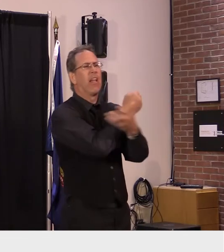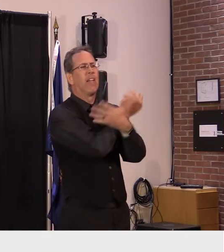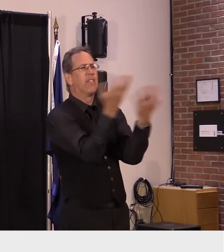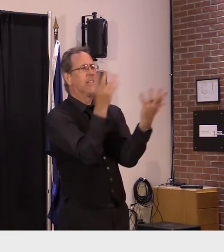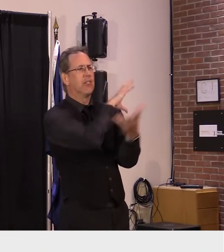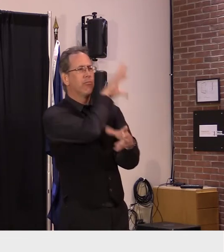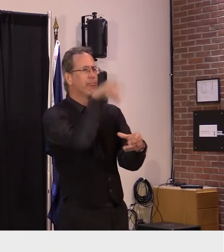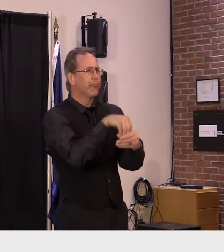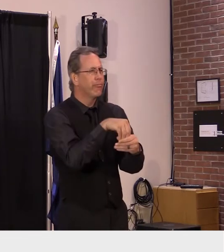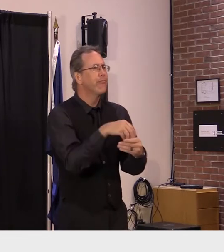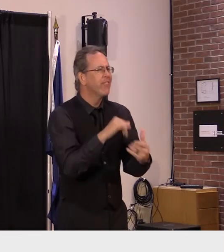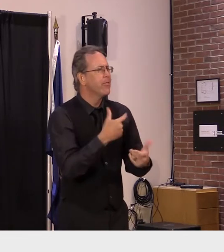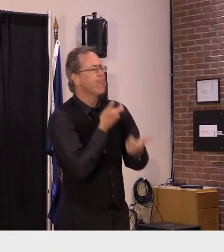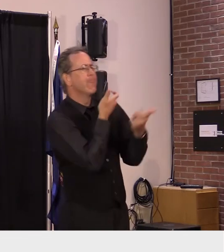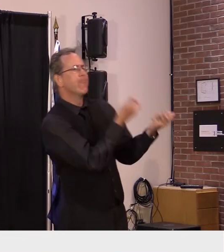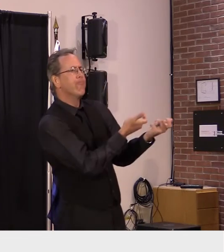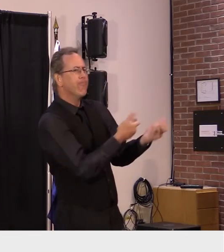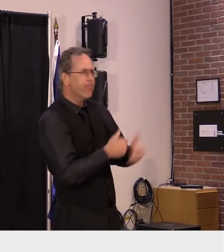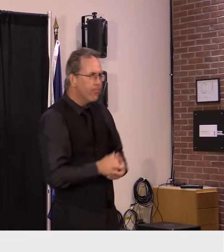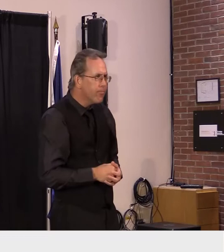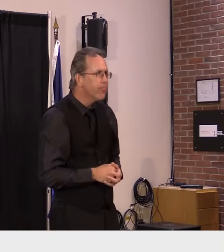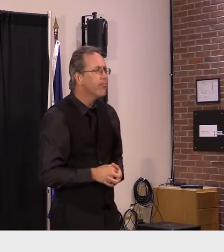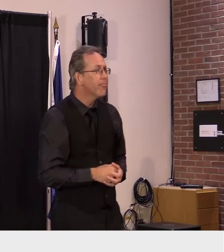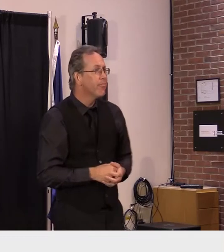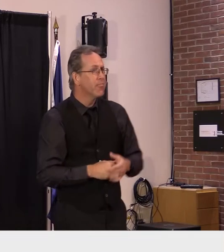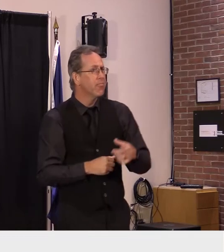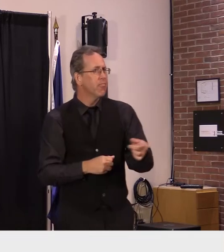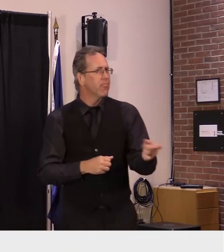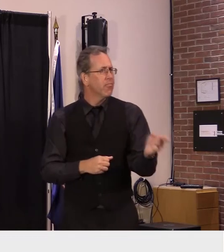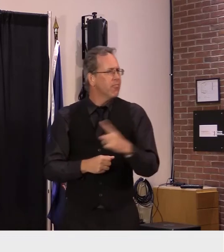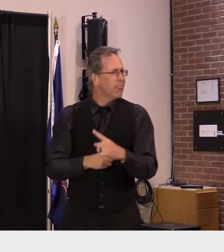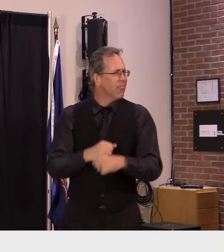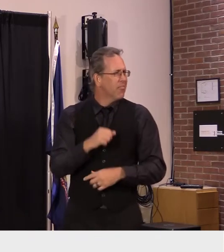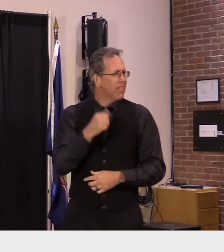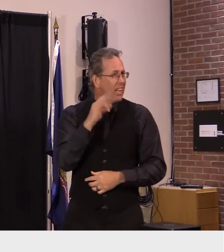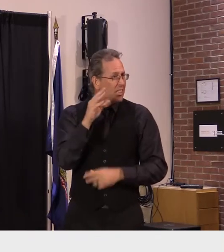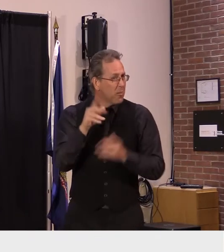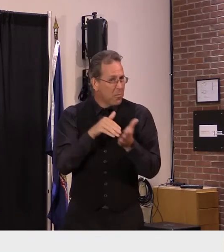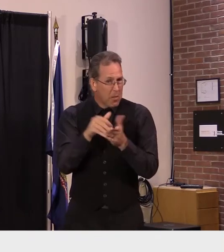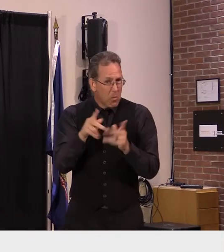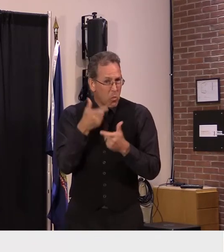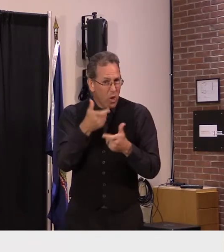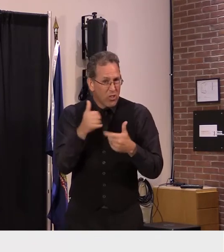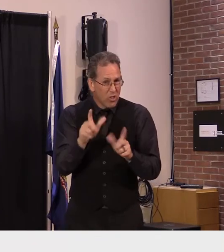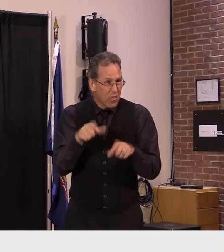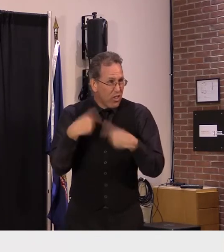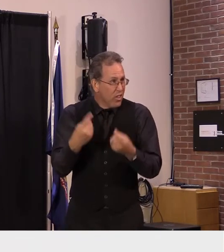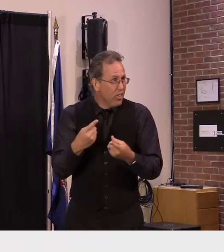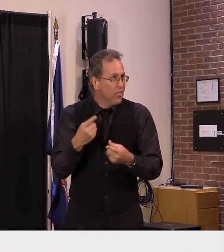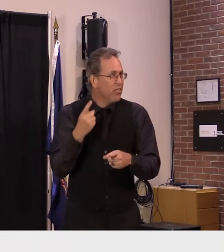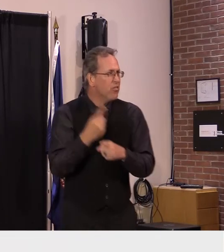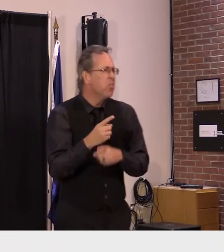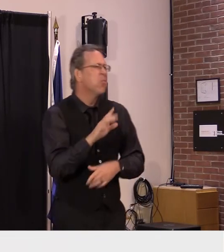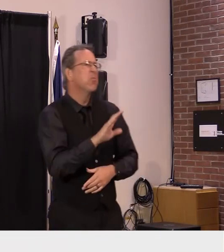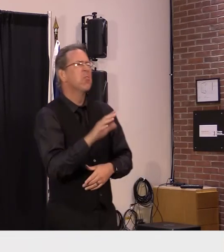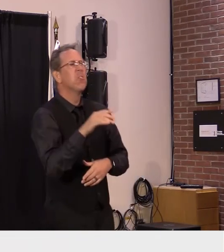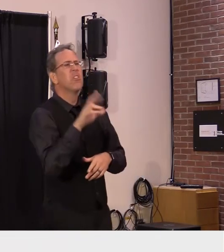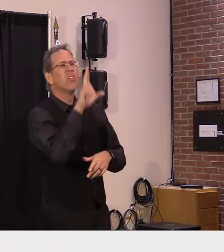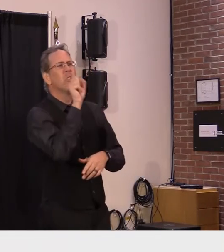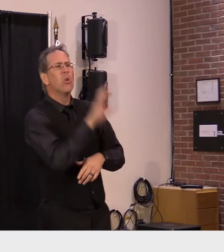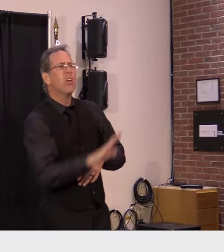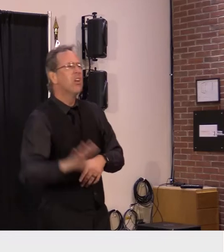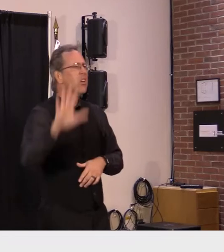you know there's only 17 19 million people that have watched it i mean what does that say about um